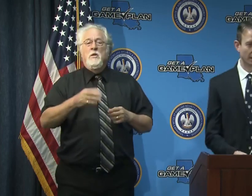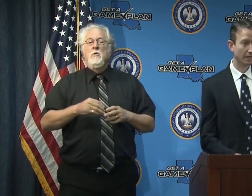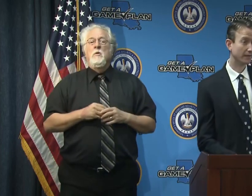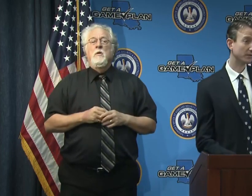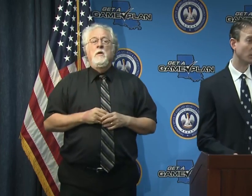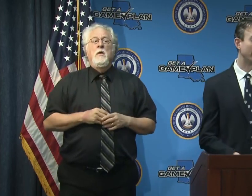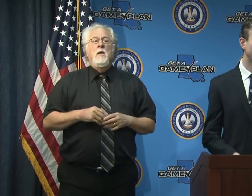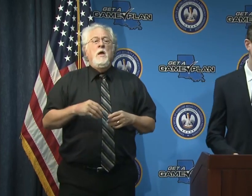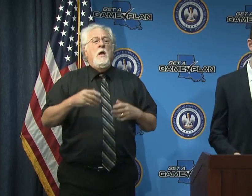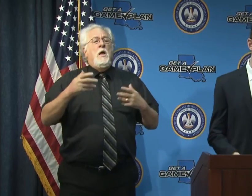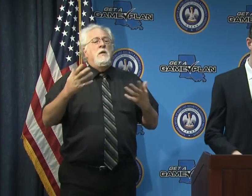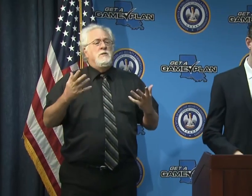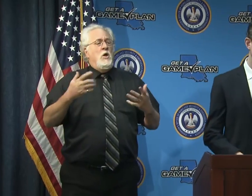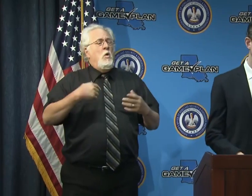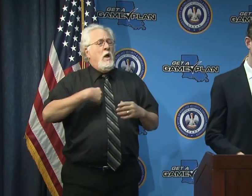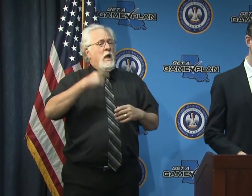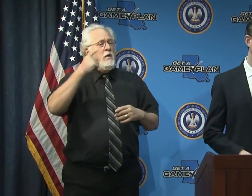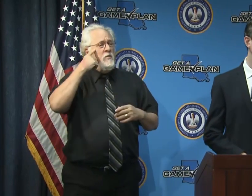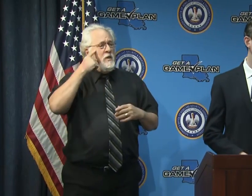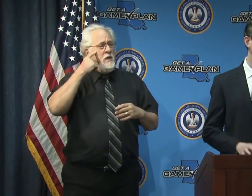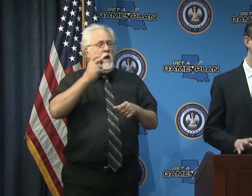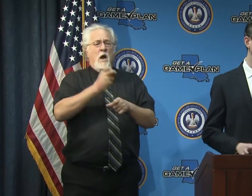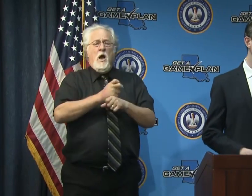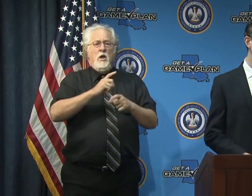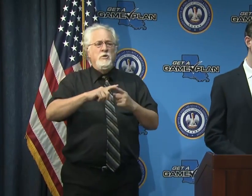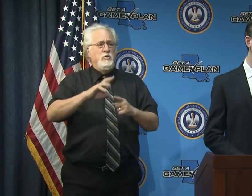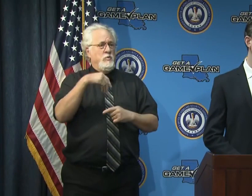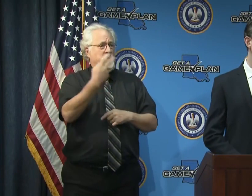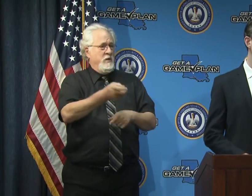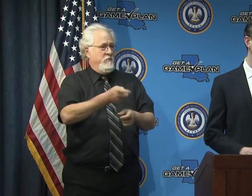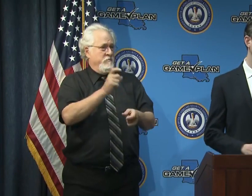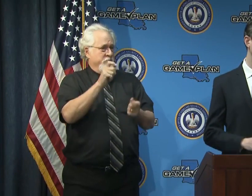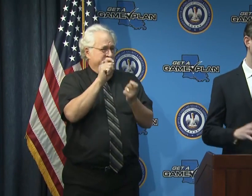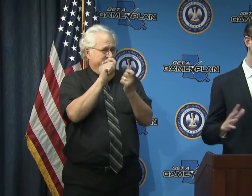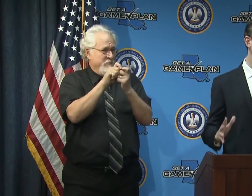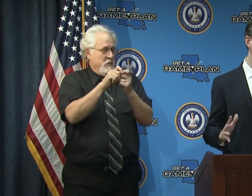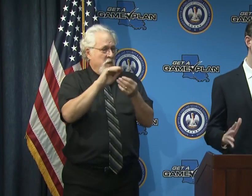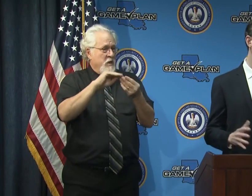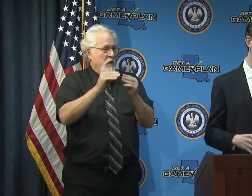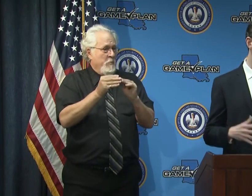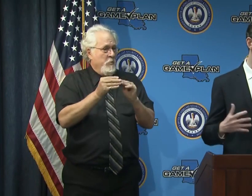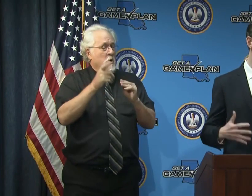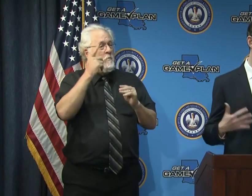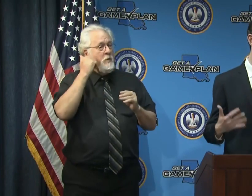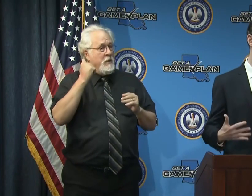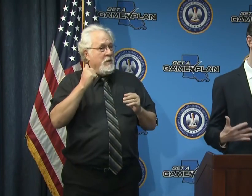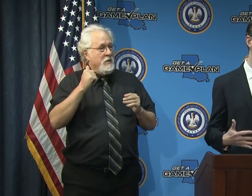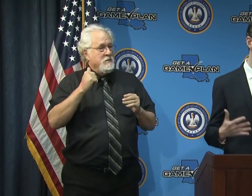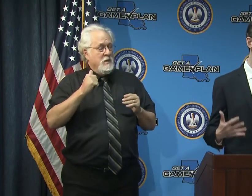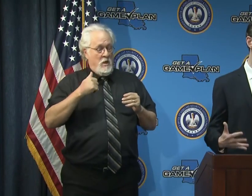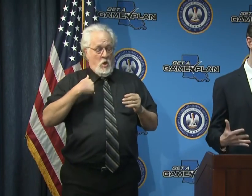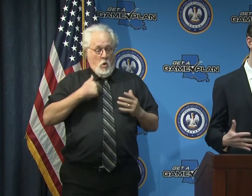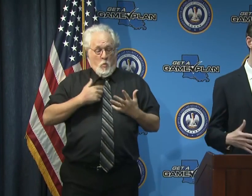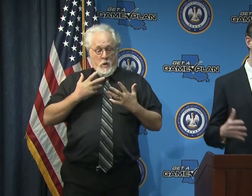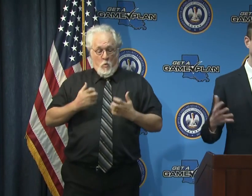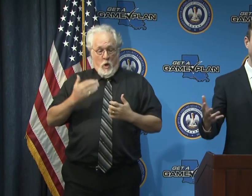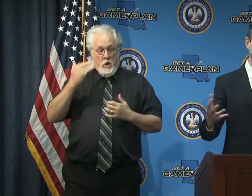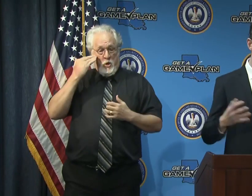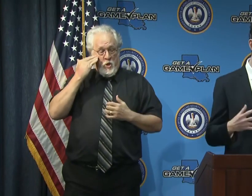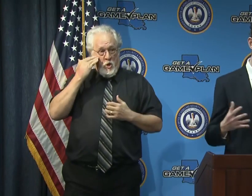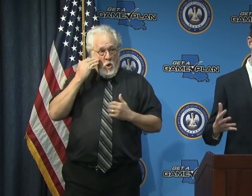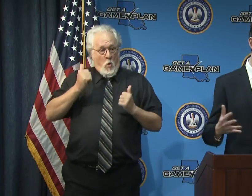um yeah so i mean i think uh it's hard to give an actual number because uh part of what's underlying this is is our desire to know